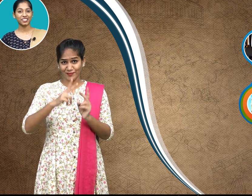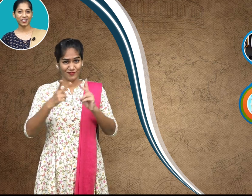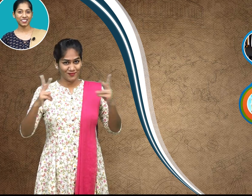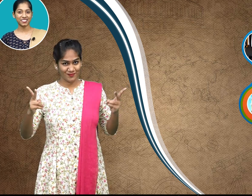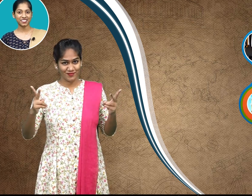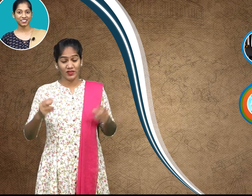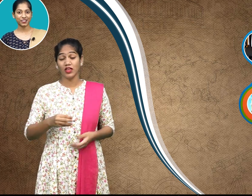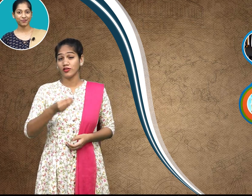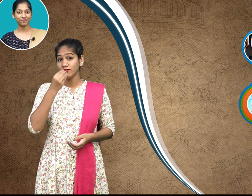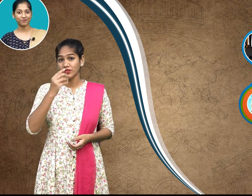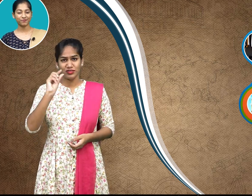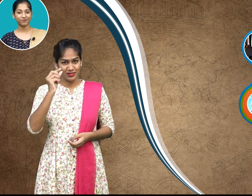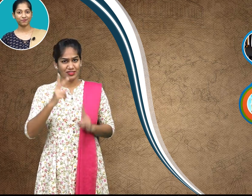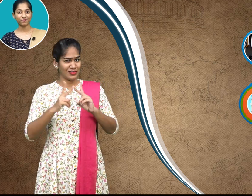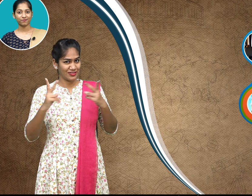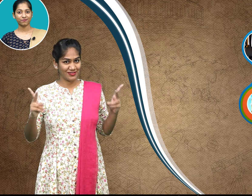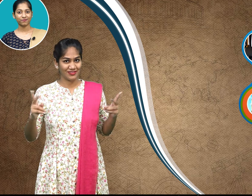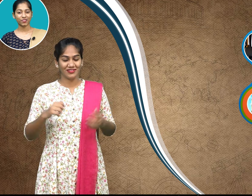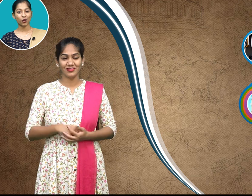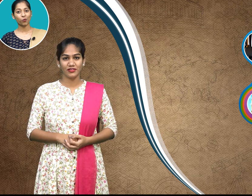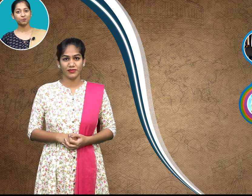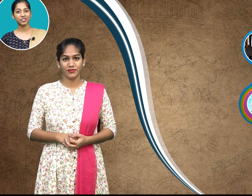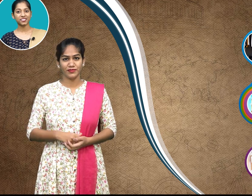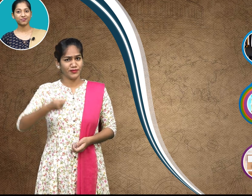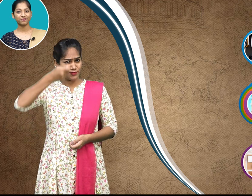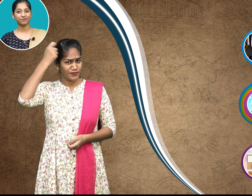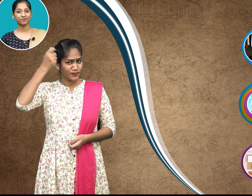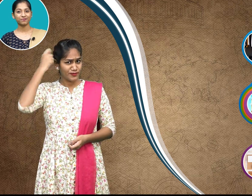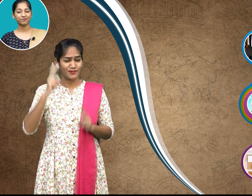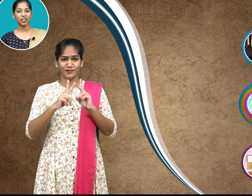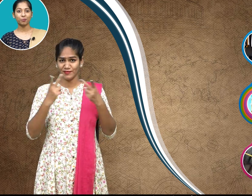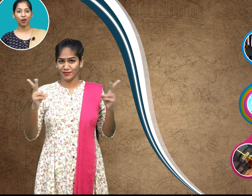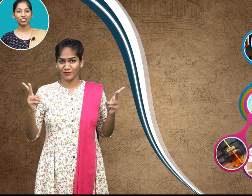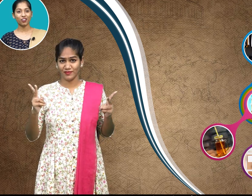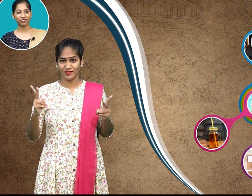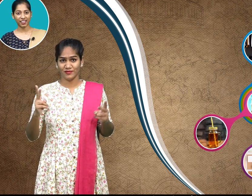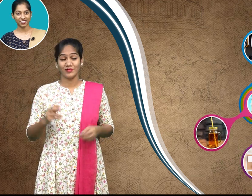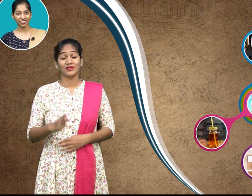grains combs a bottle of honey